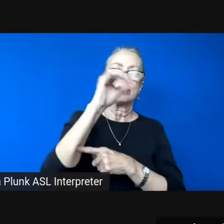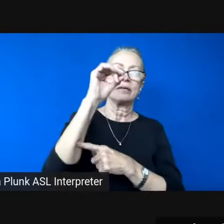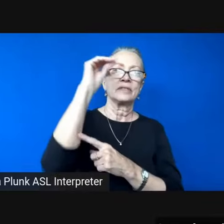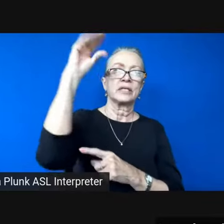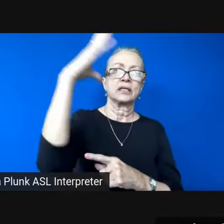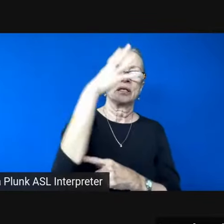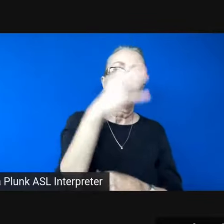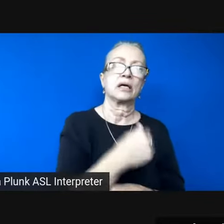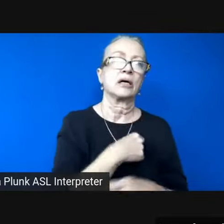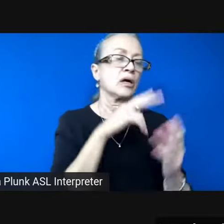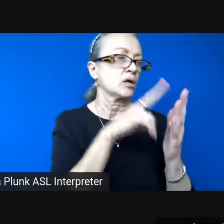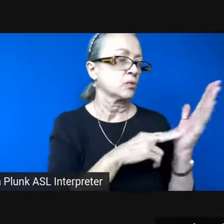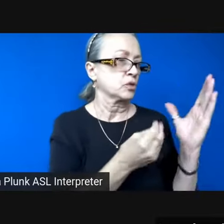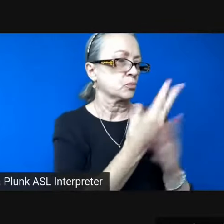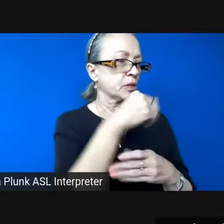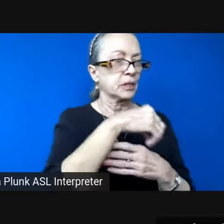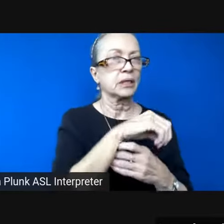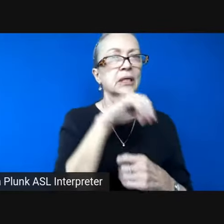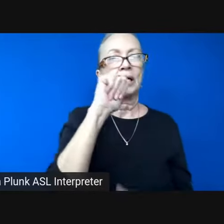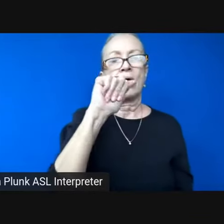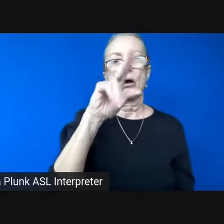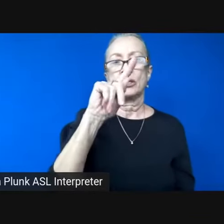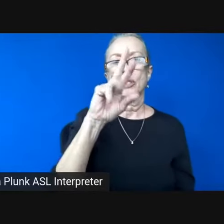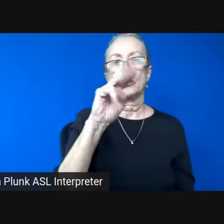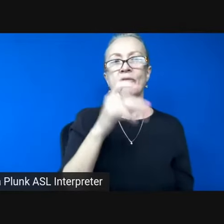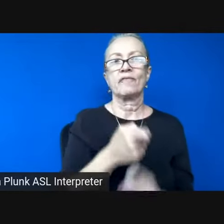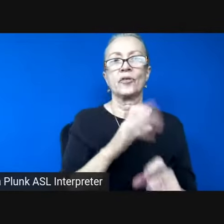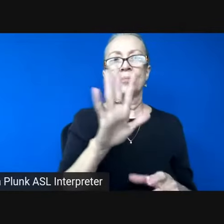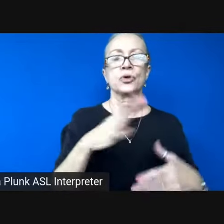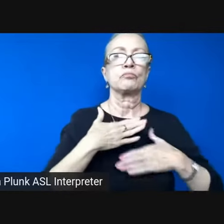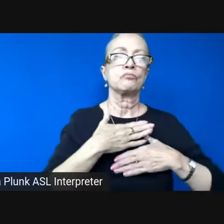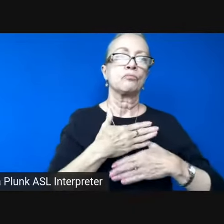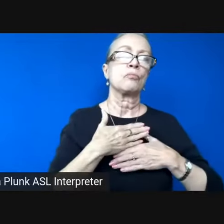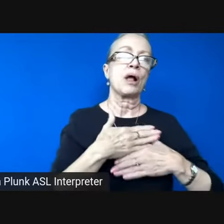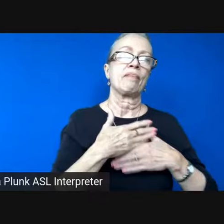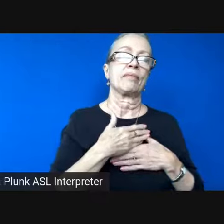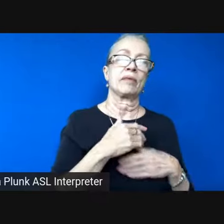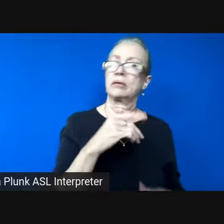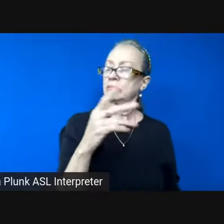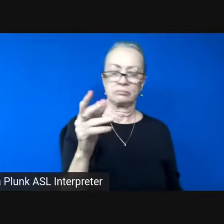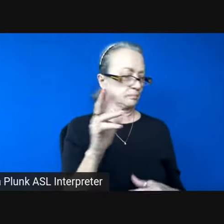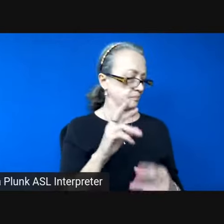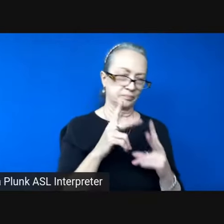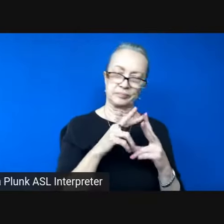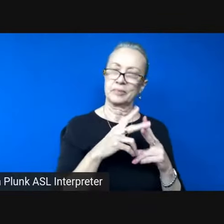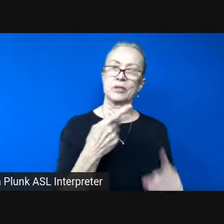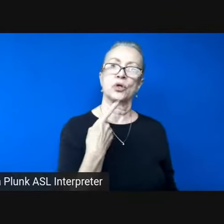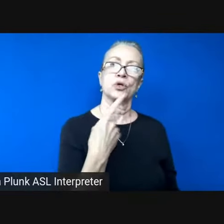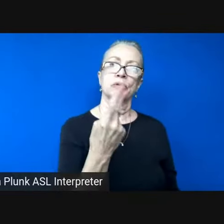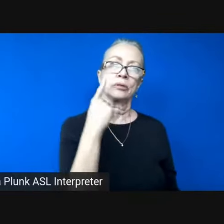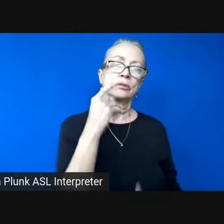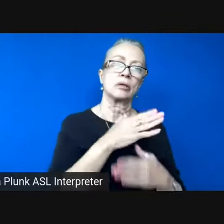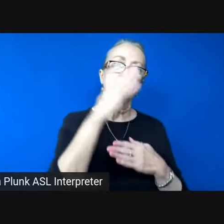autumn in the scroll of your breath though neither you nor i saw the completion of the